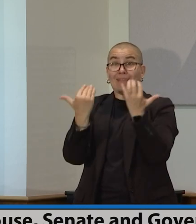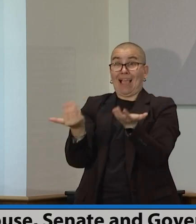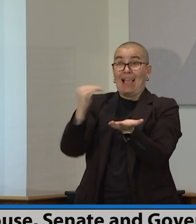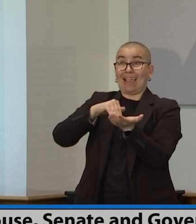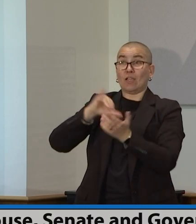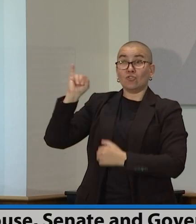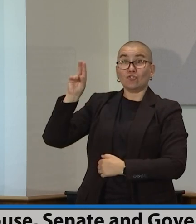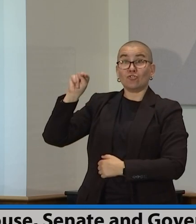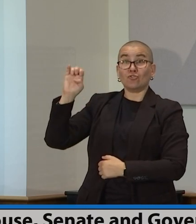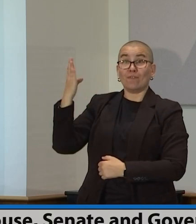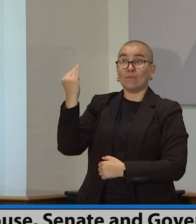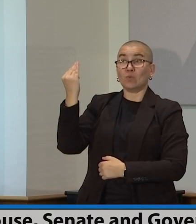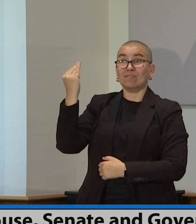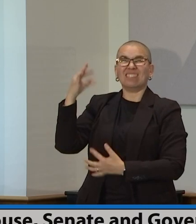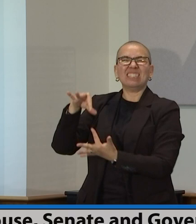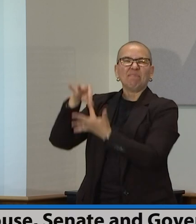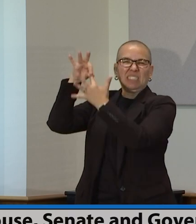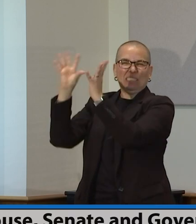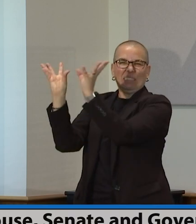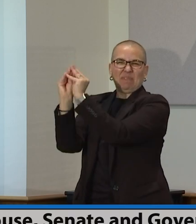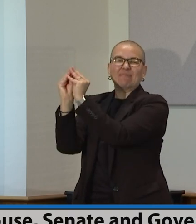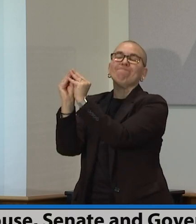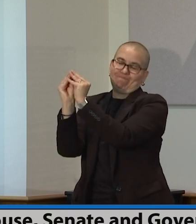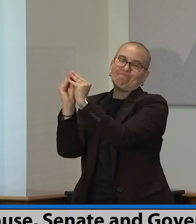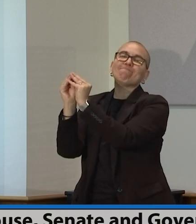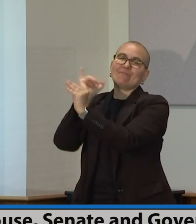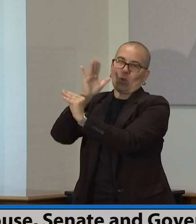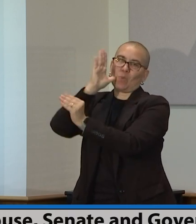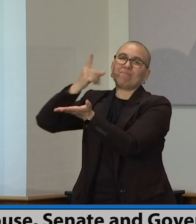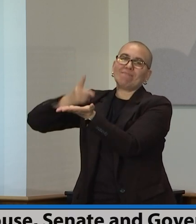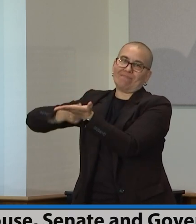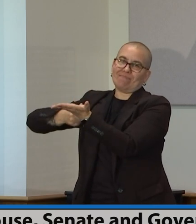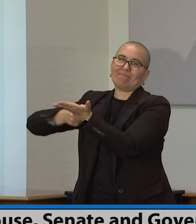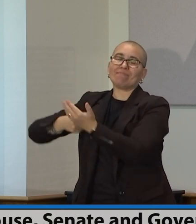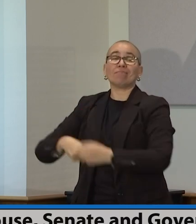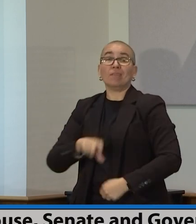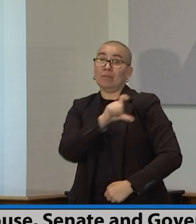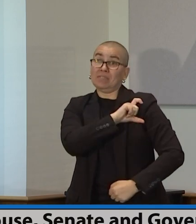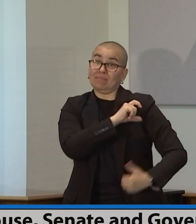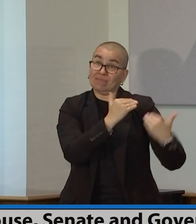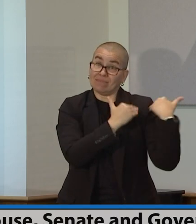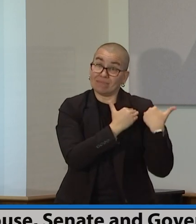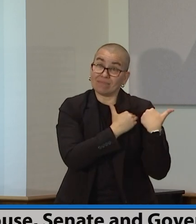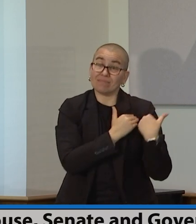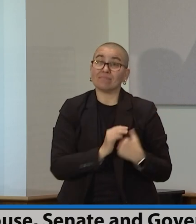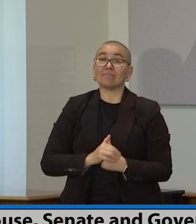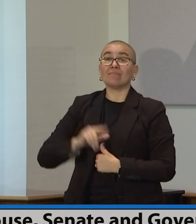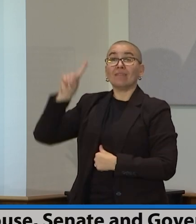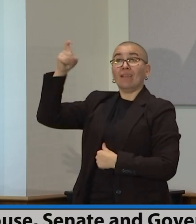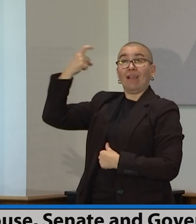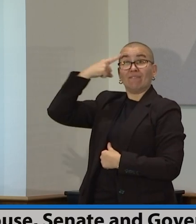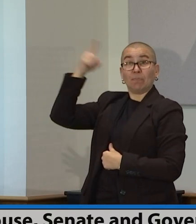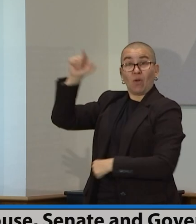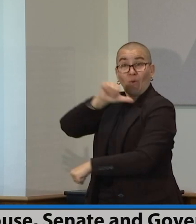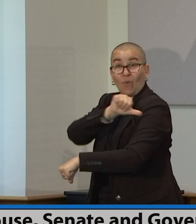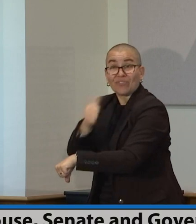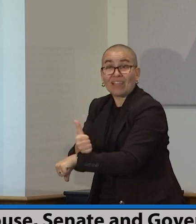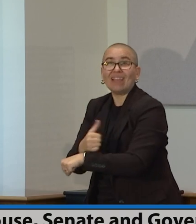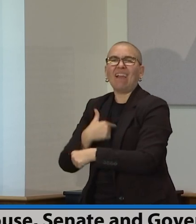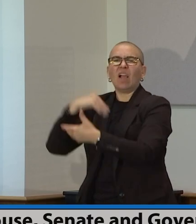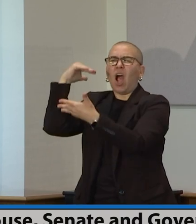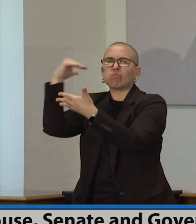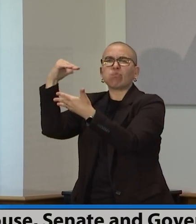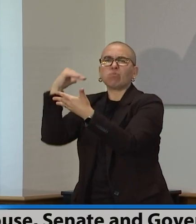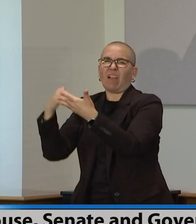still a thorny issue. Police accountability is still an issue that we have to figure out through, but that's why I said some of the, this, this is the targets,